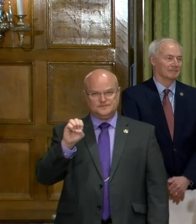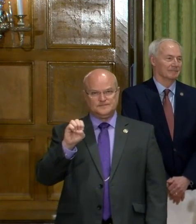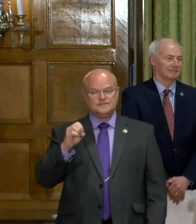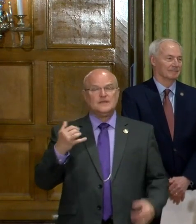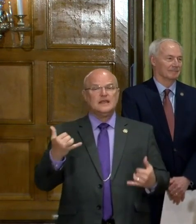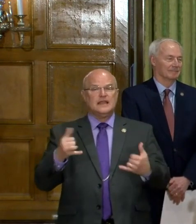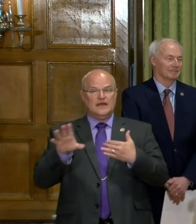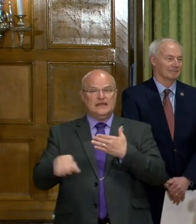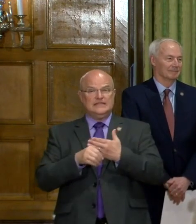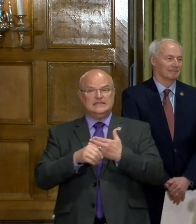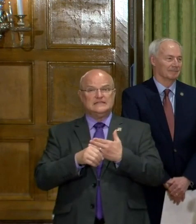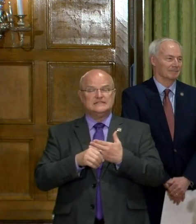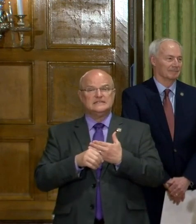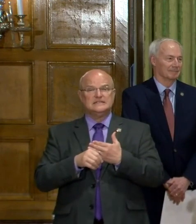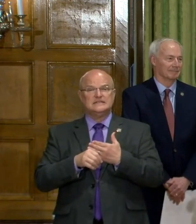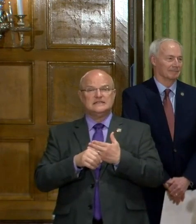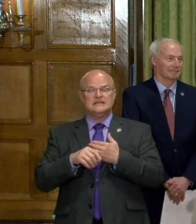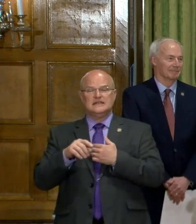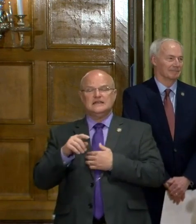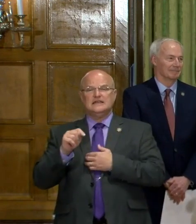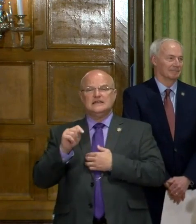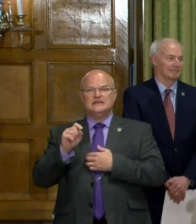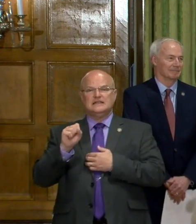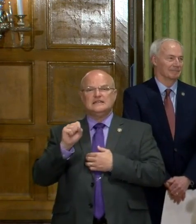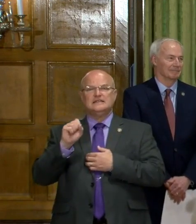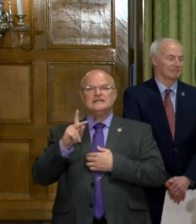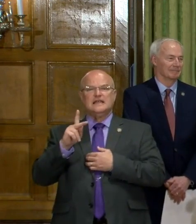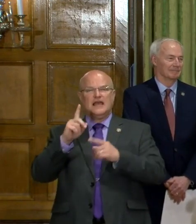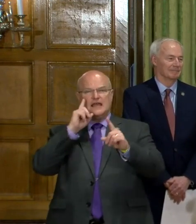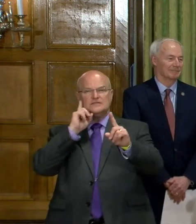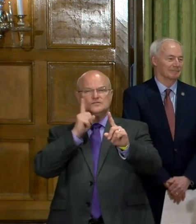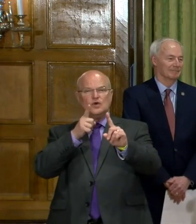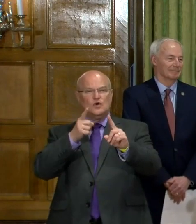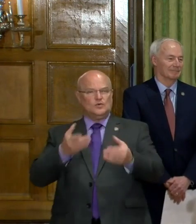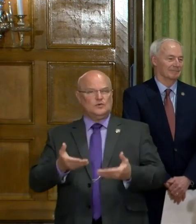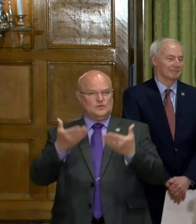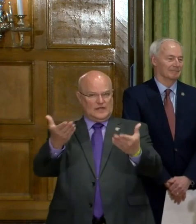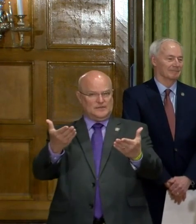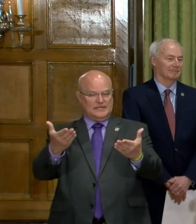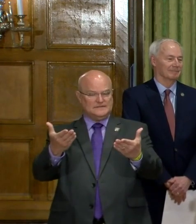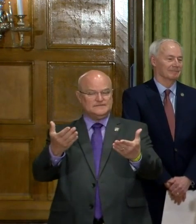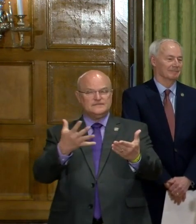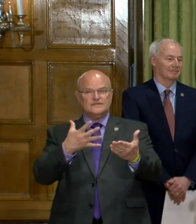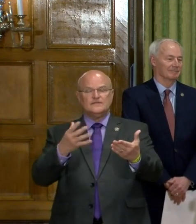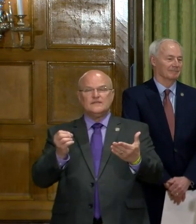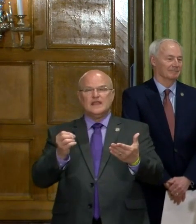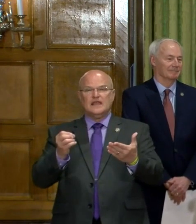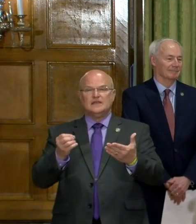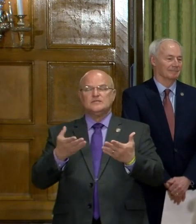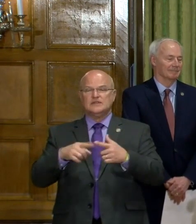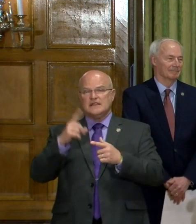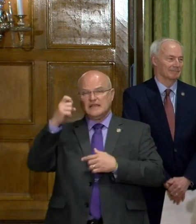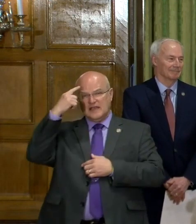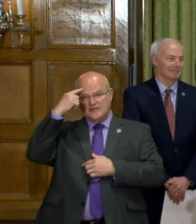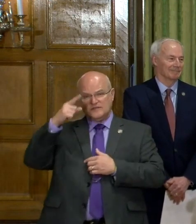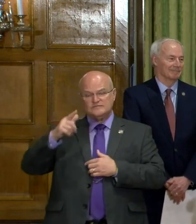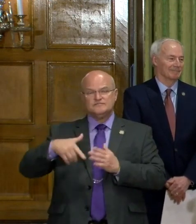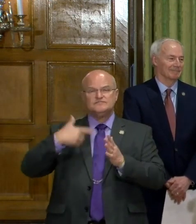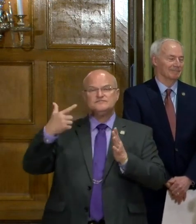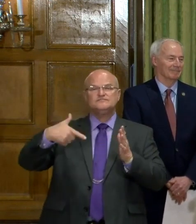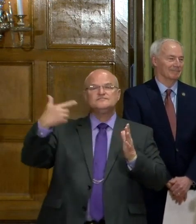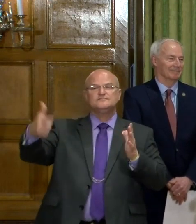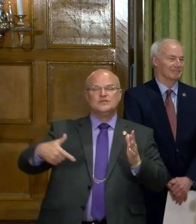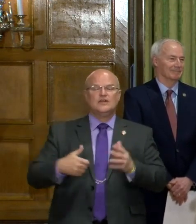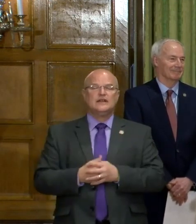And now in addition to the tactical recommendations that we plan to report and present to the governor from time to